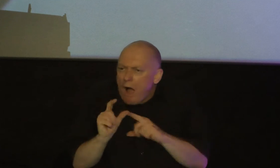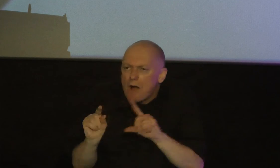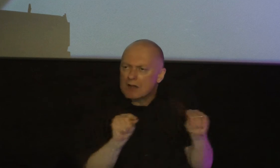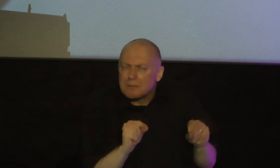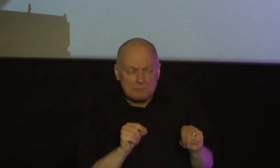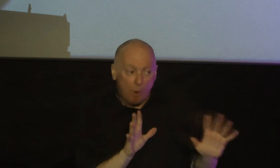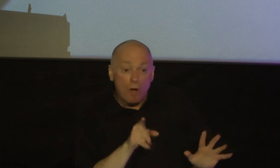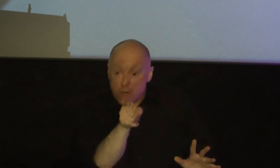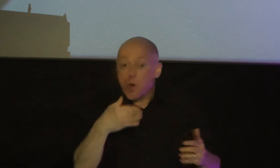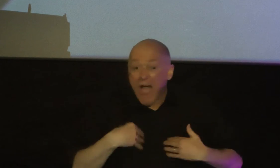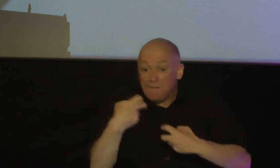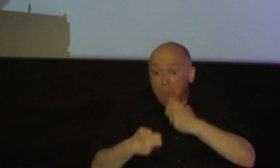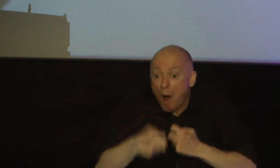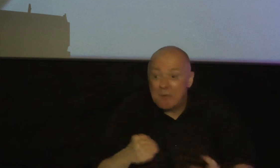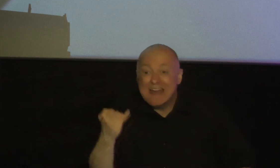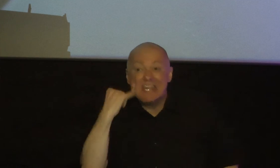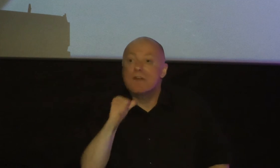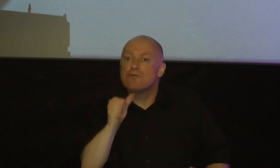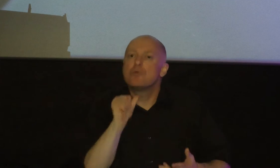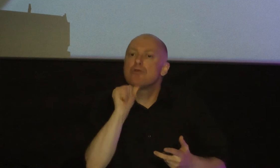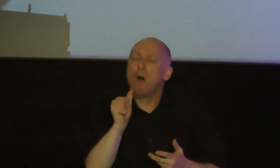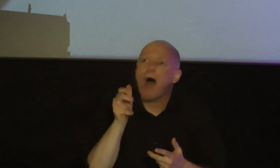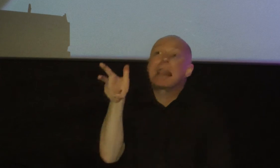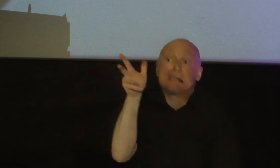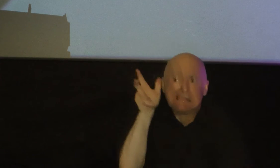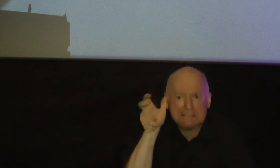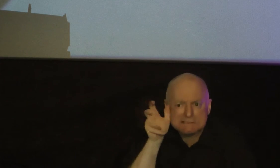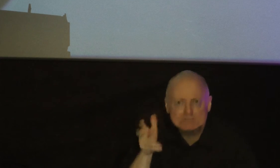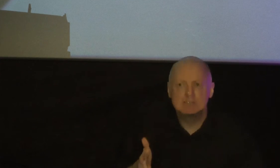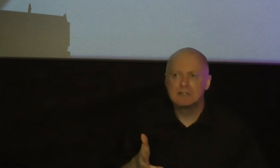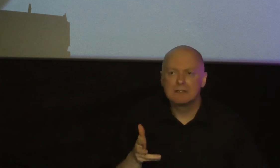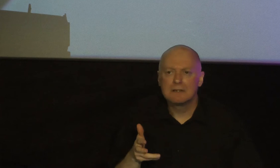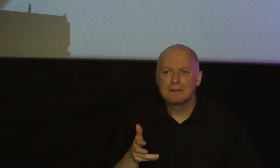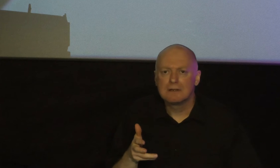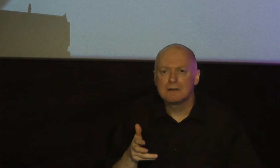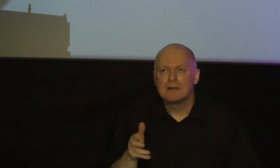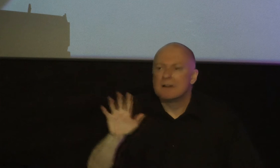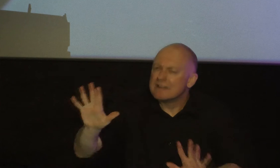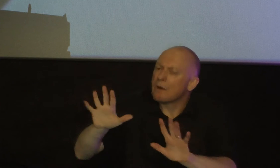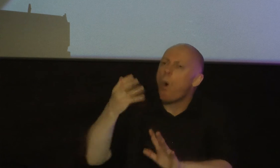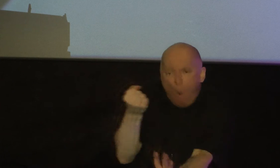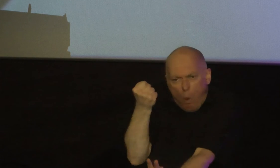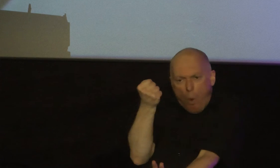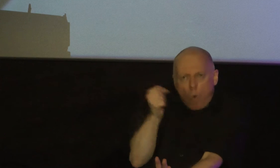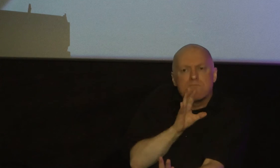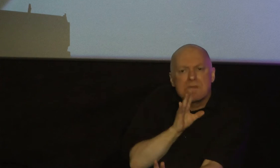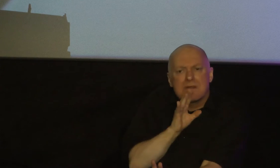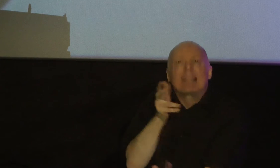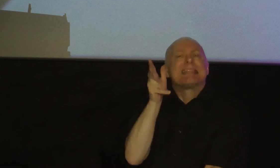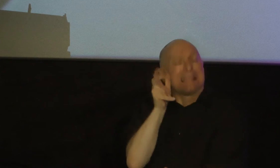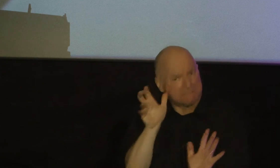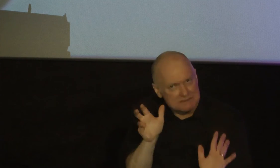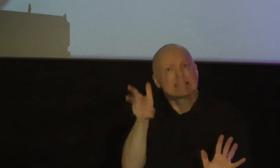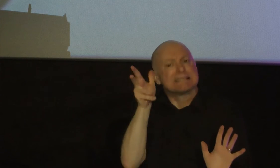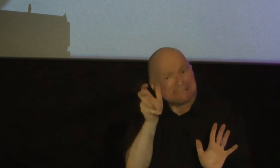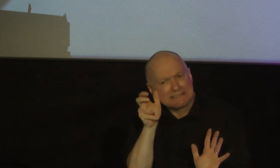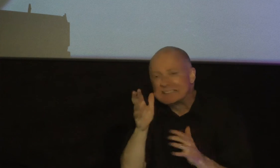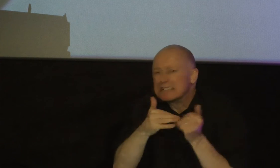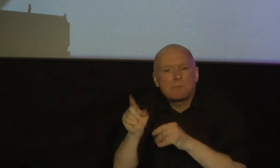problem if you're not quick to listen and you're not slow to speak it's a problem no matter what context you're